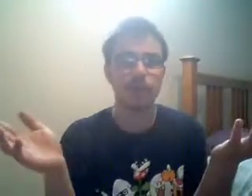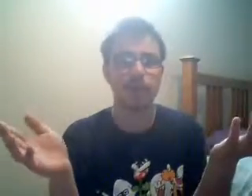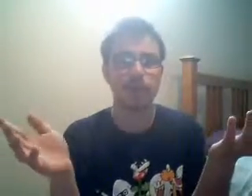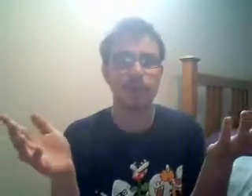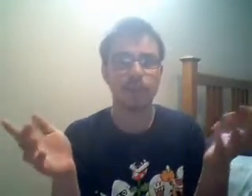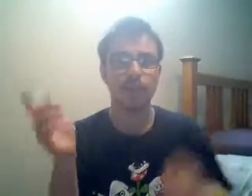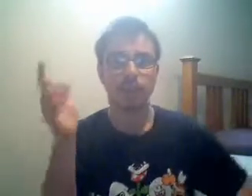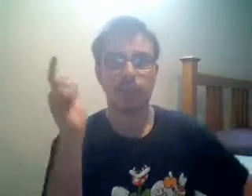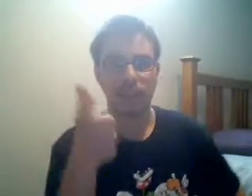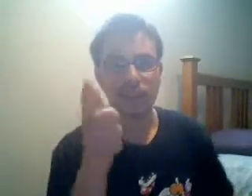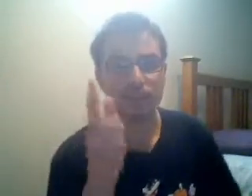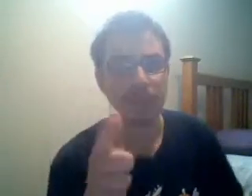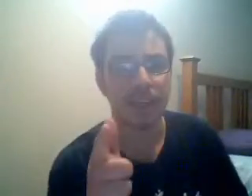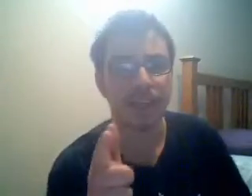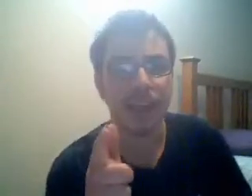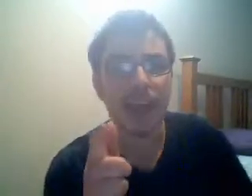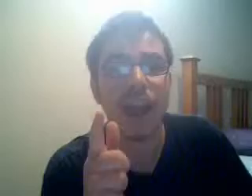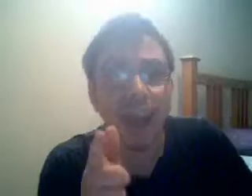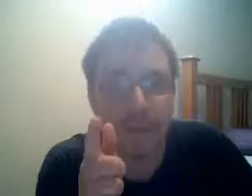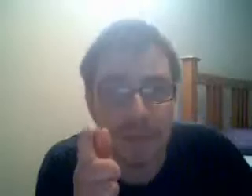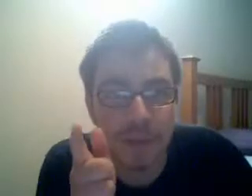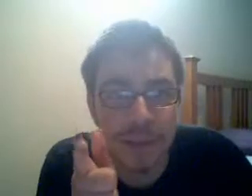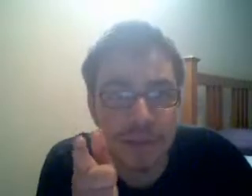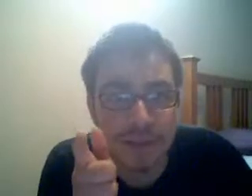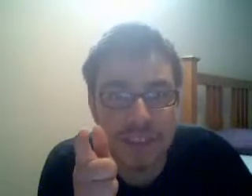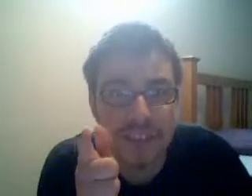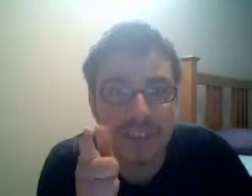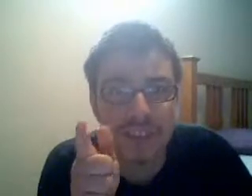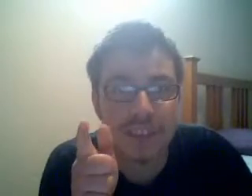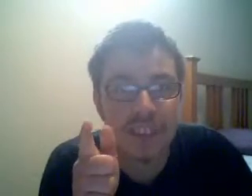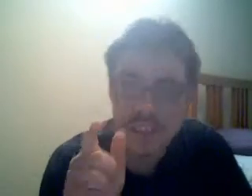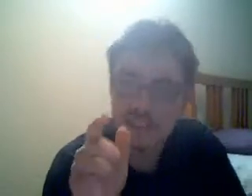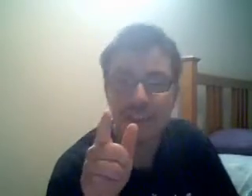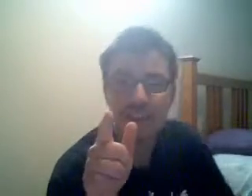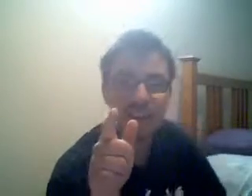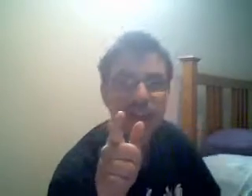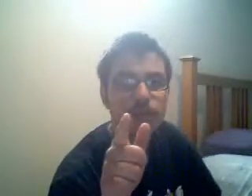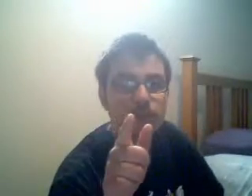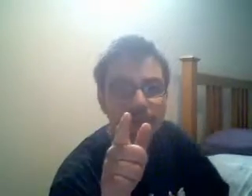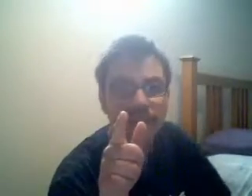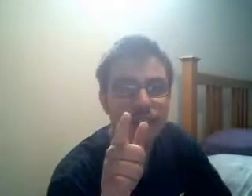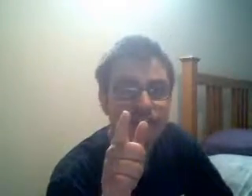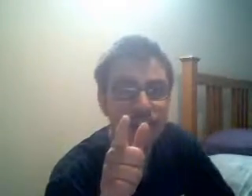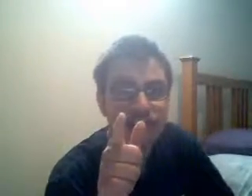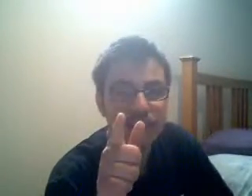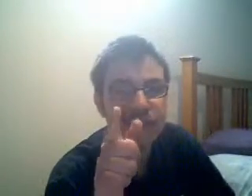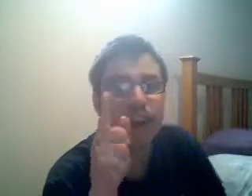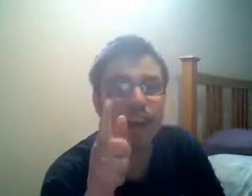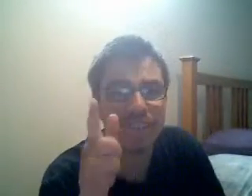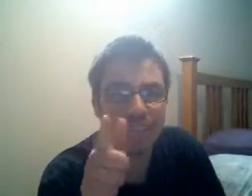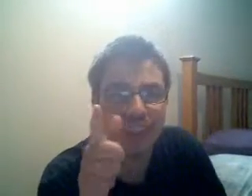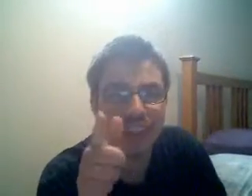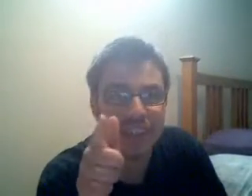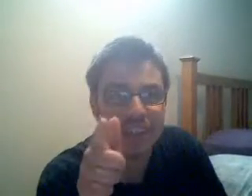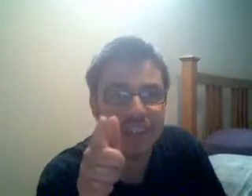make... Let's play... Happy Wheels. You know that game you find on the internet? I'm playing it.